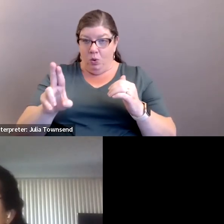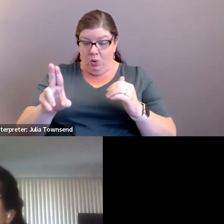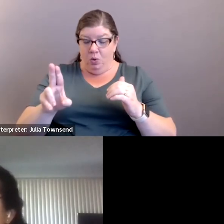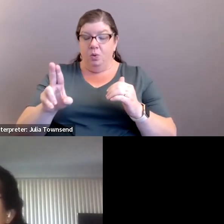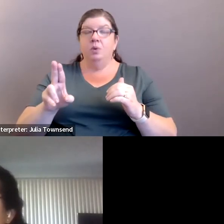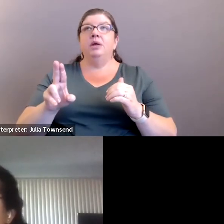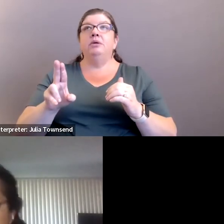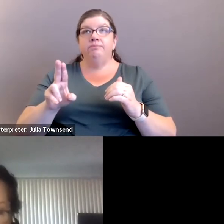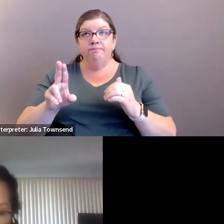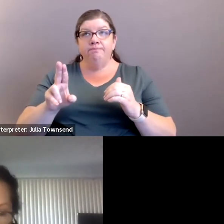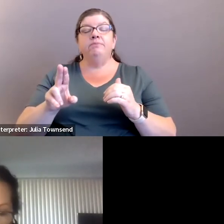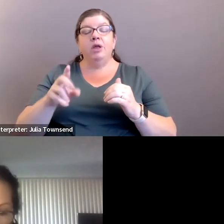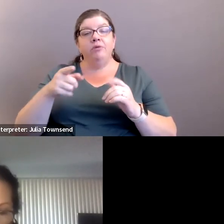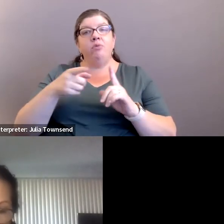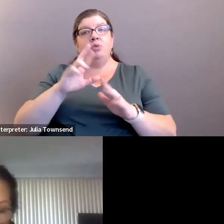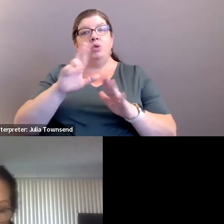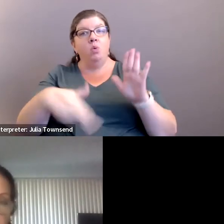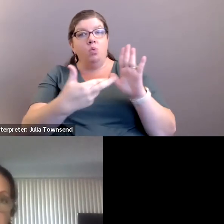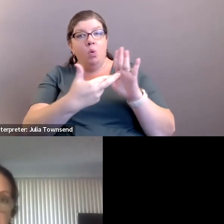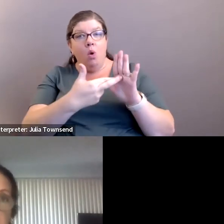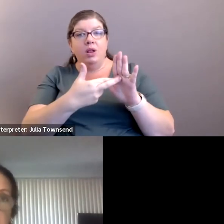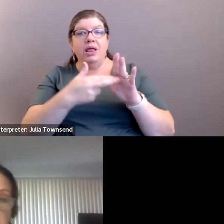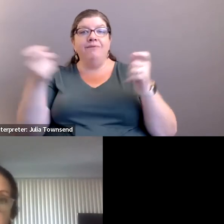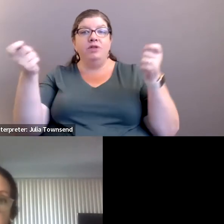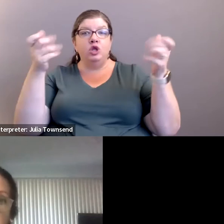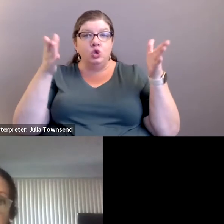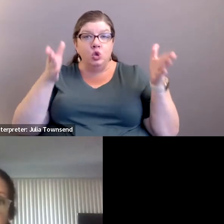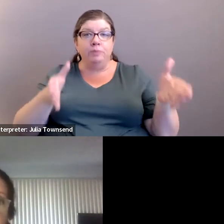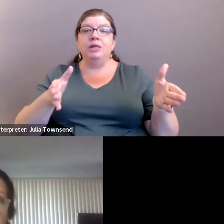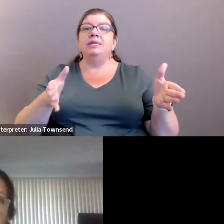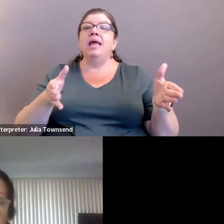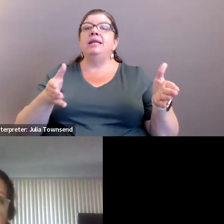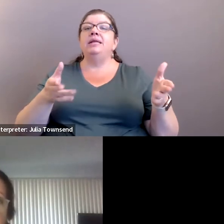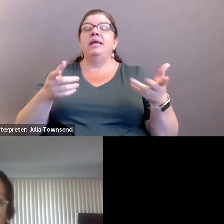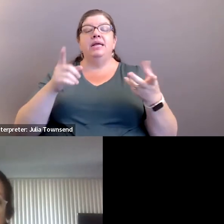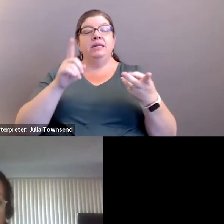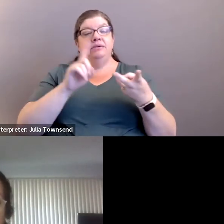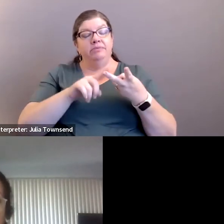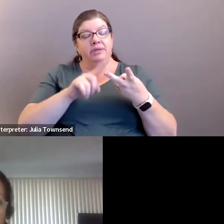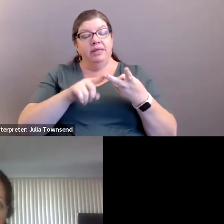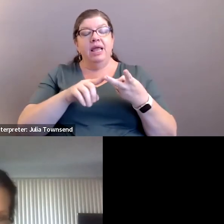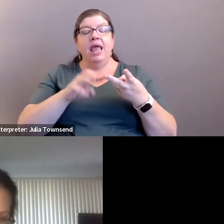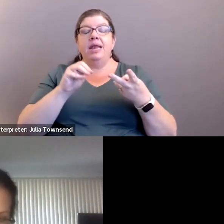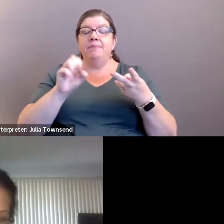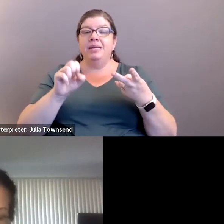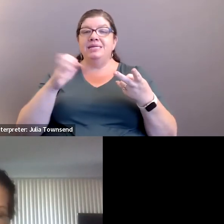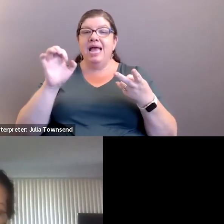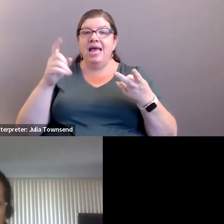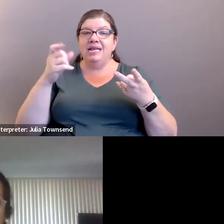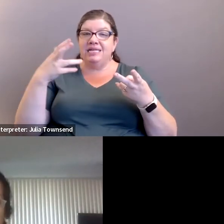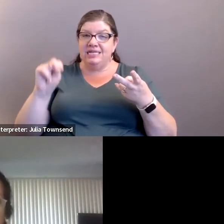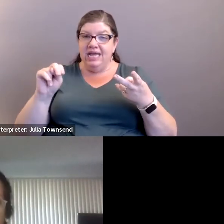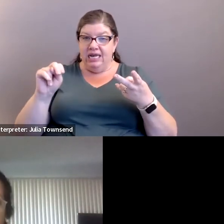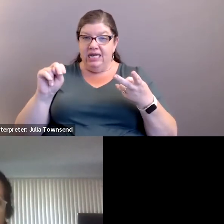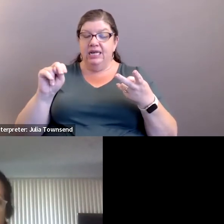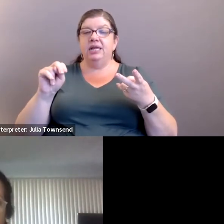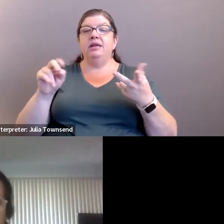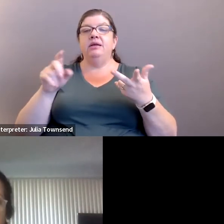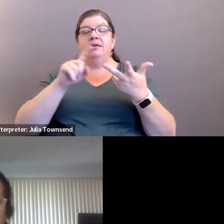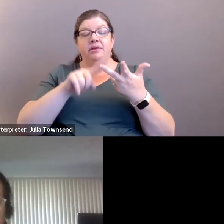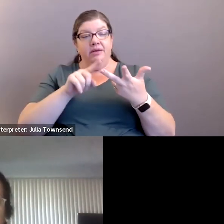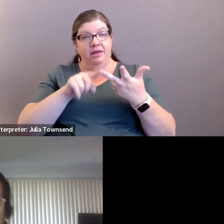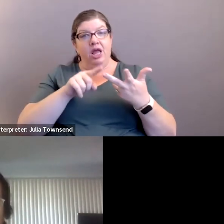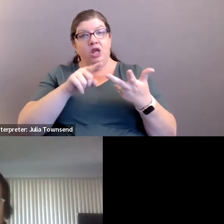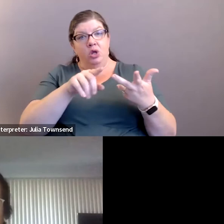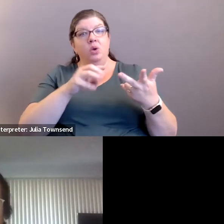certainly from the role of the superintendent, and Ms. Ms. Kenya Edison, and also you,